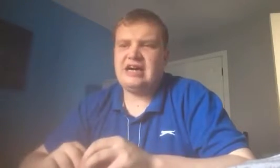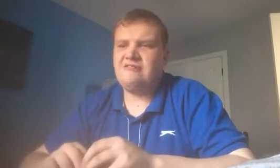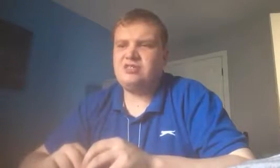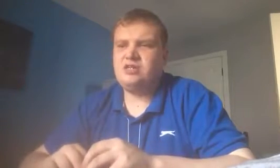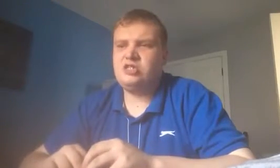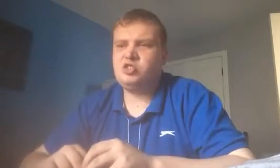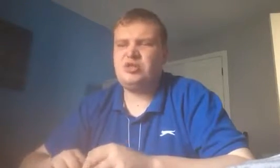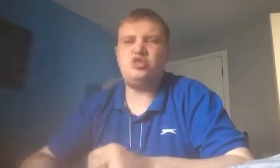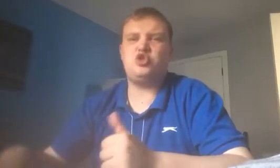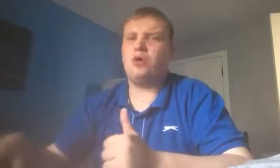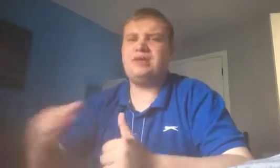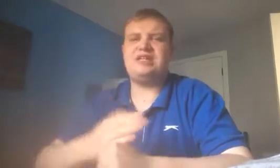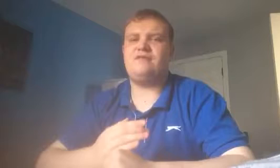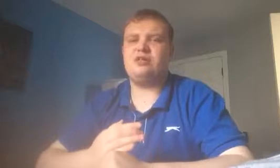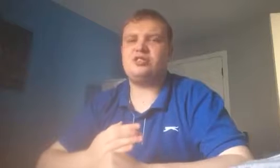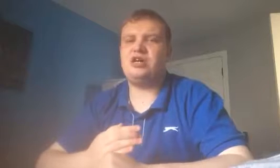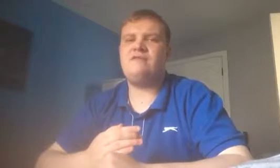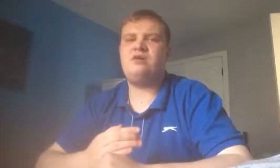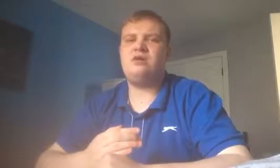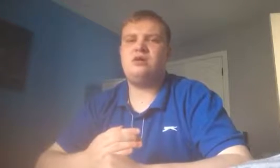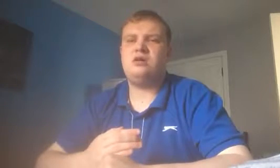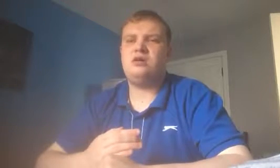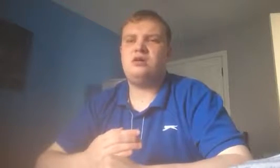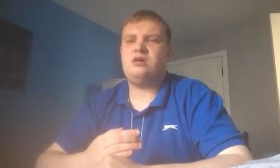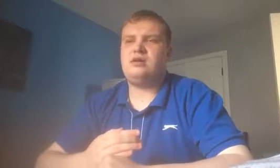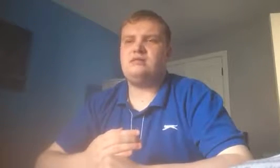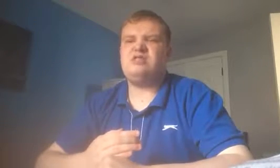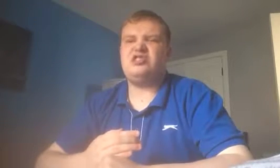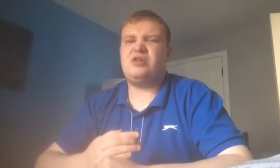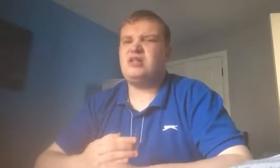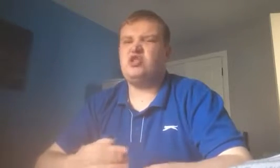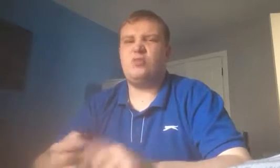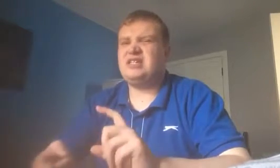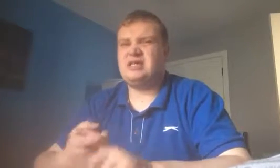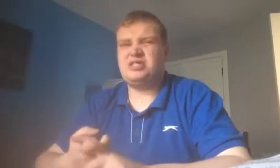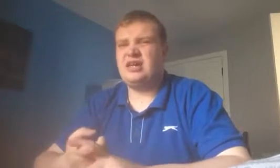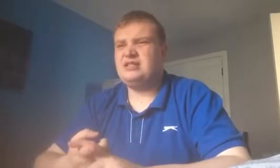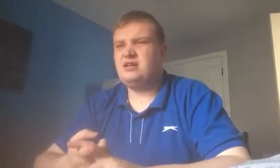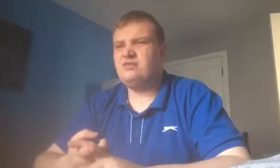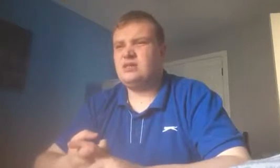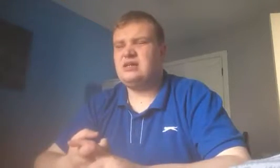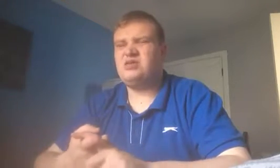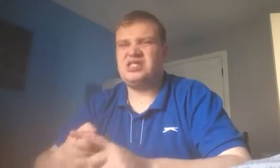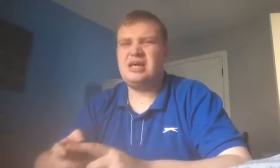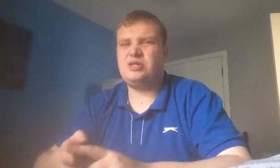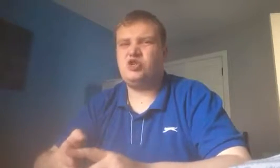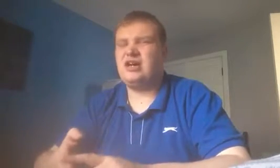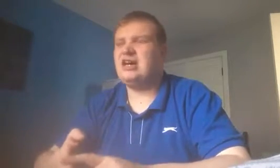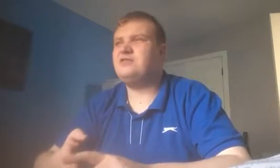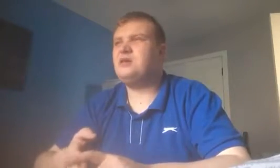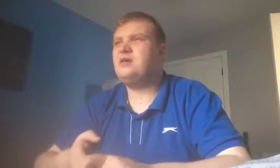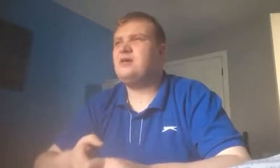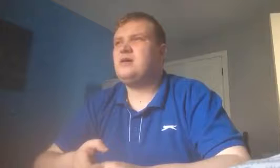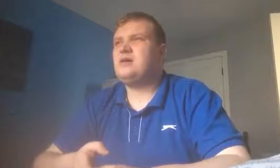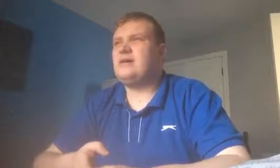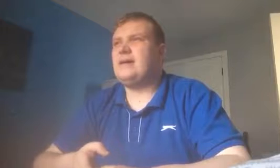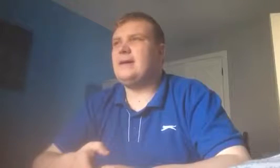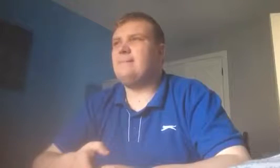halves. Sweden dominated the first half. And Germany dominated the second half really. It a tale of two halves. Erm.